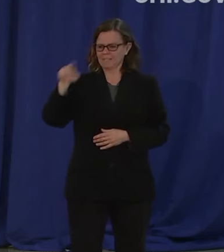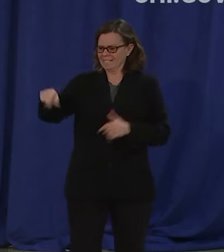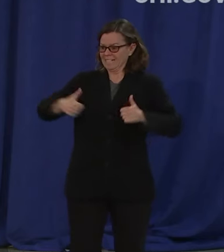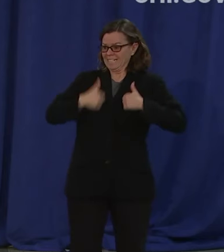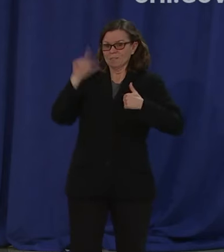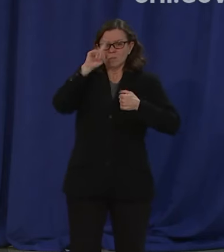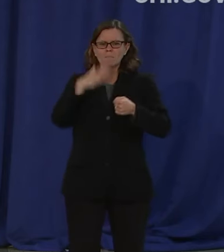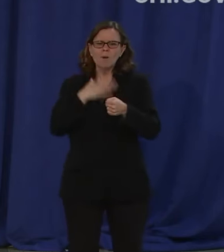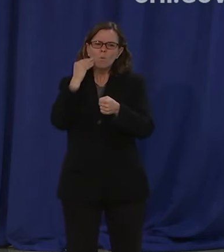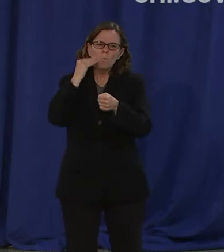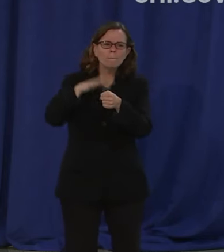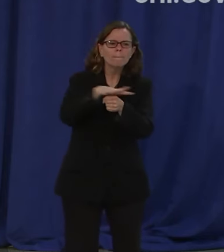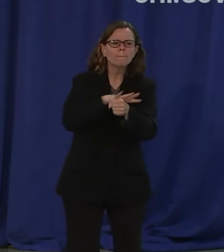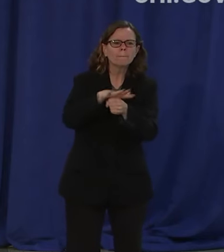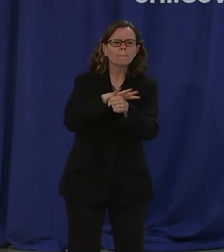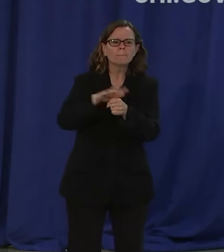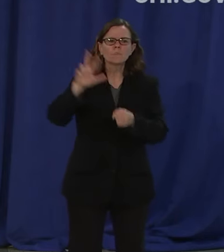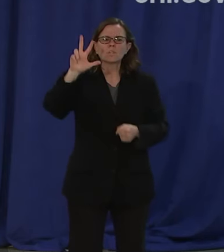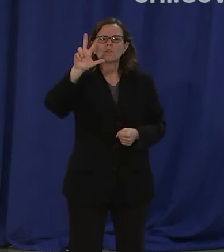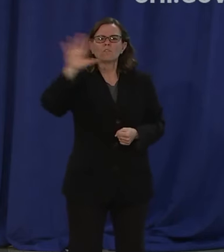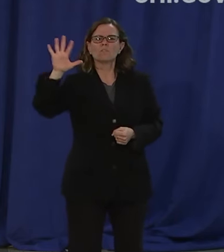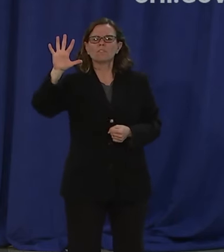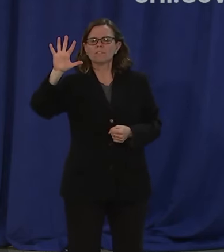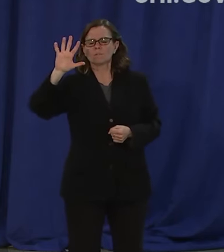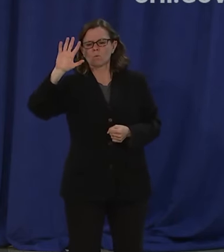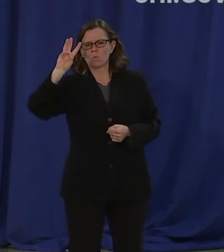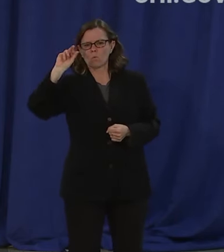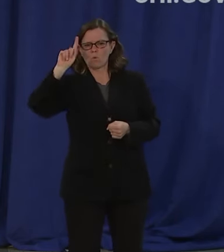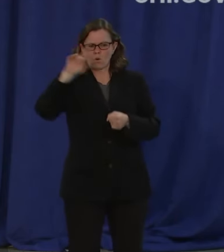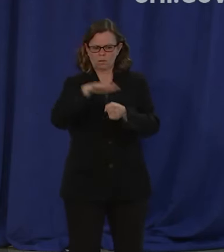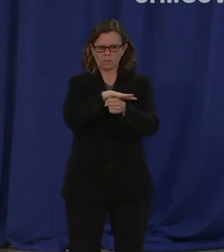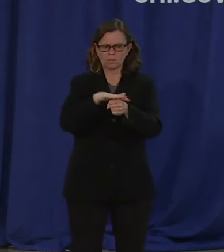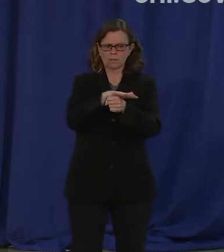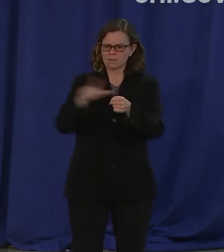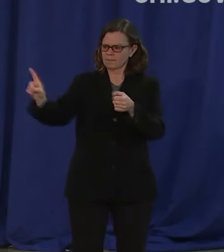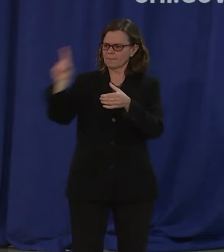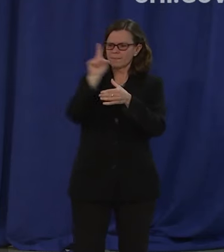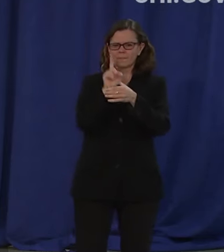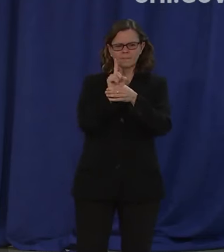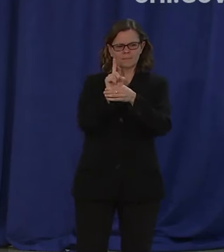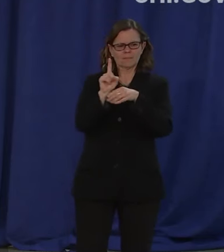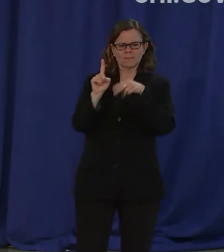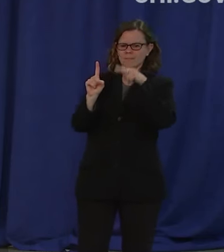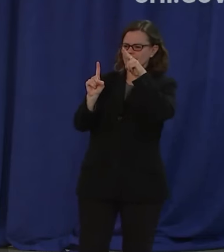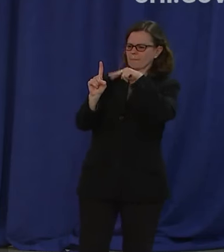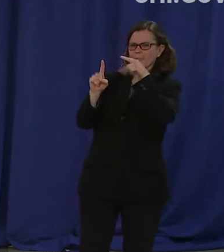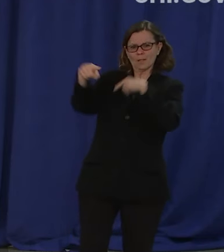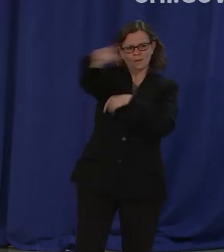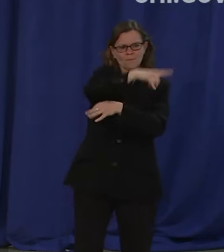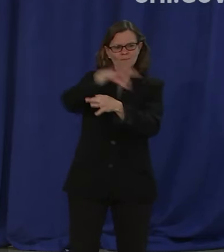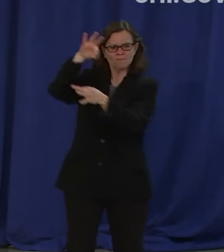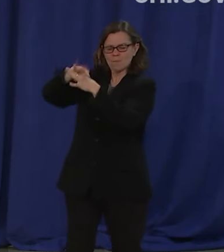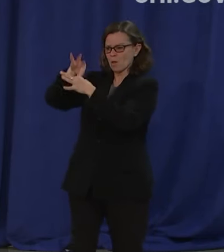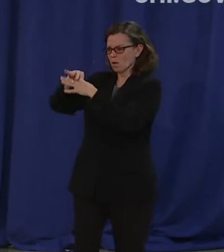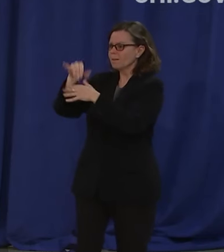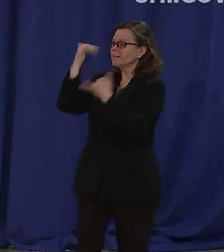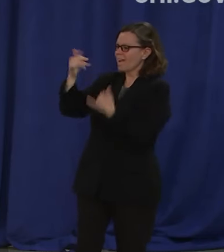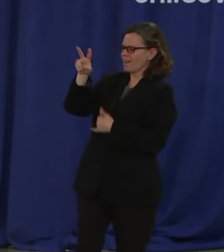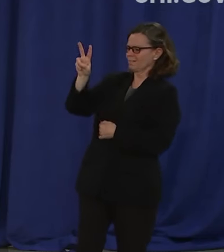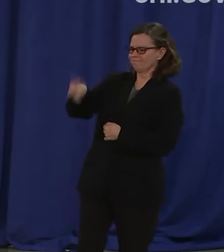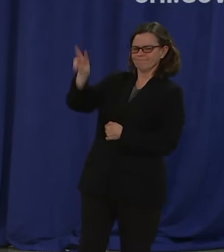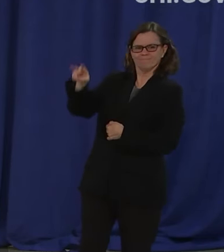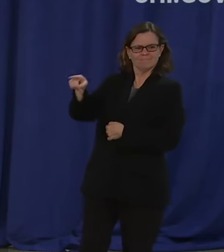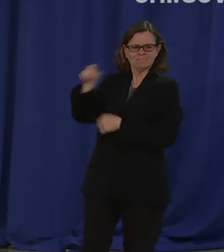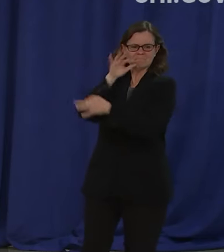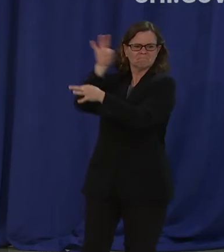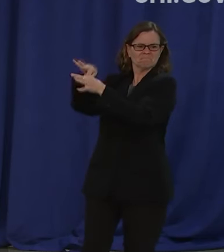This is exactly what voters voted against just 12 months ago. The politics